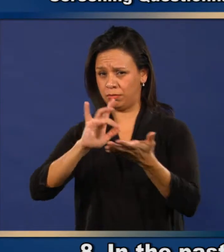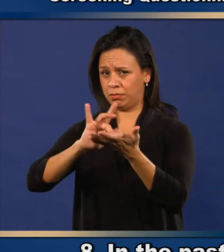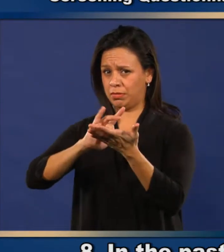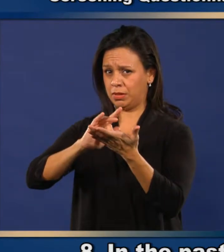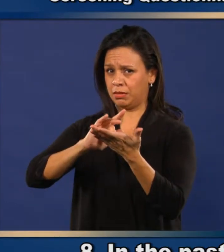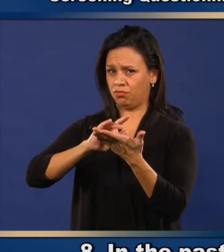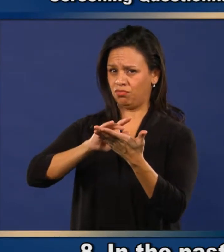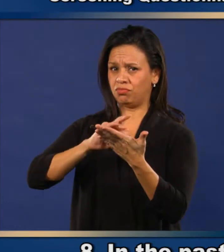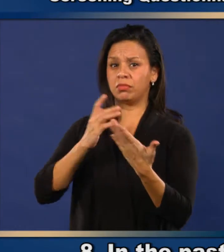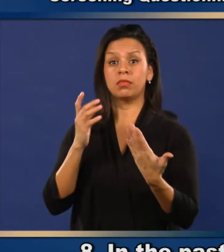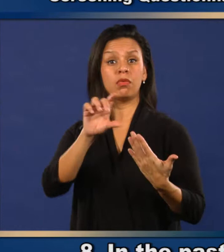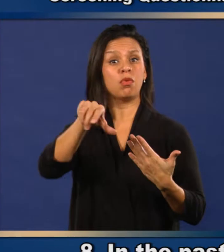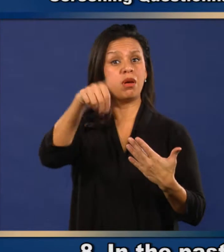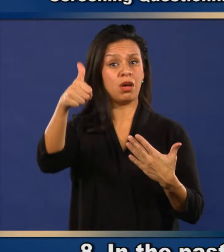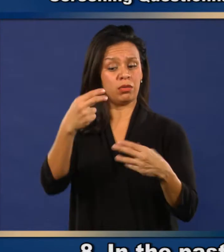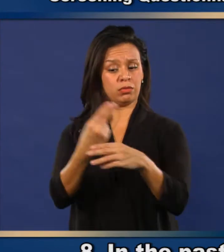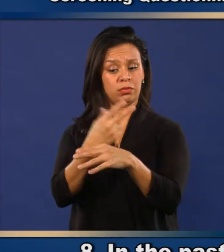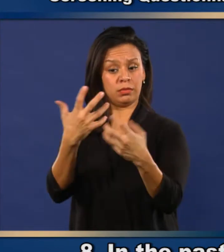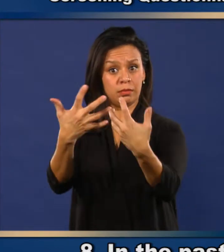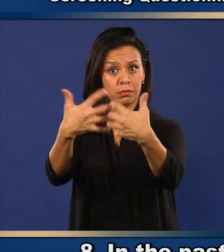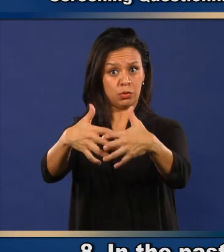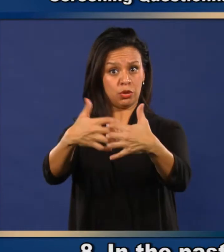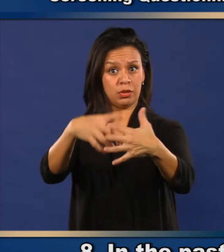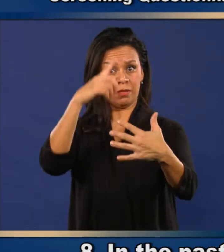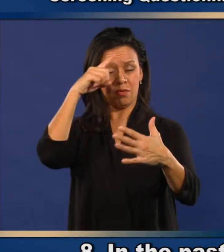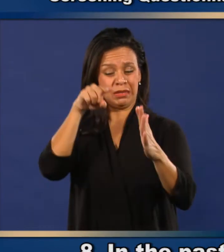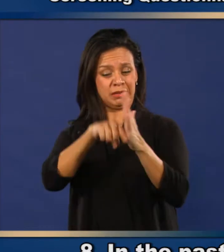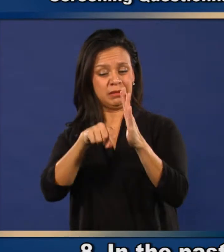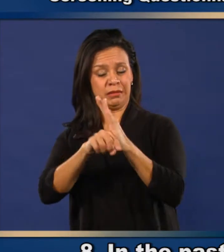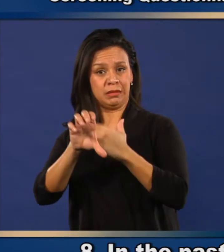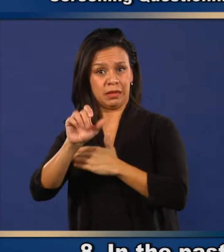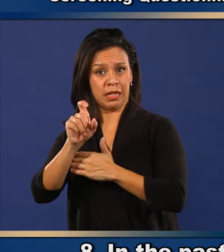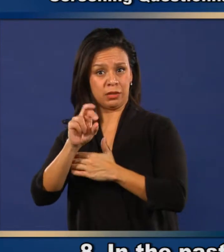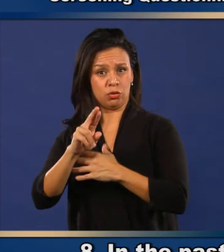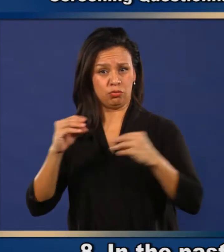or had radiation treatments?